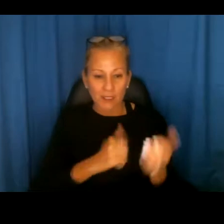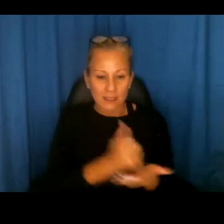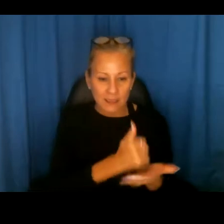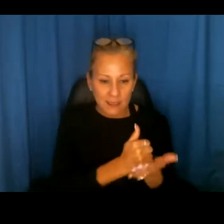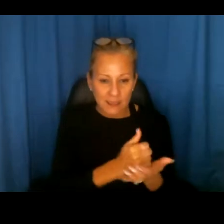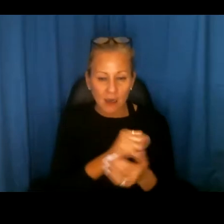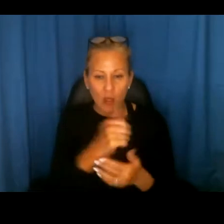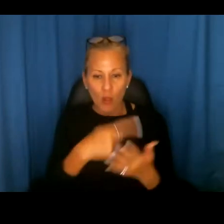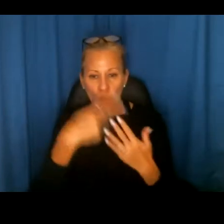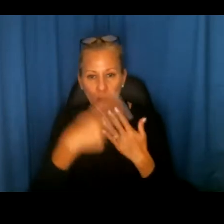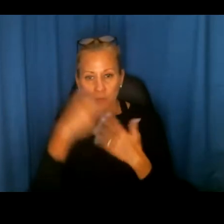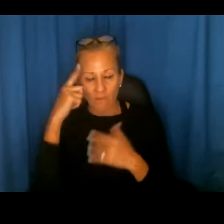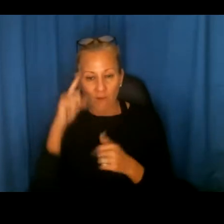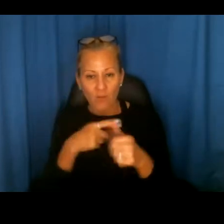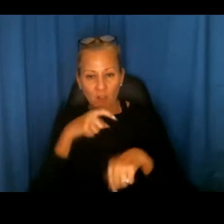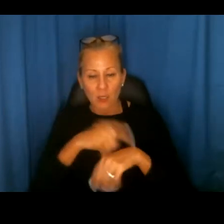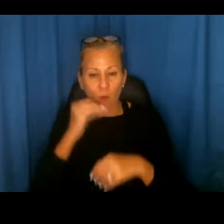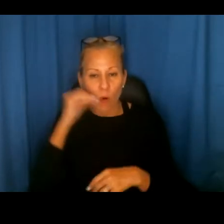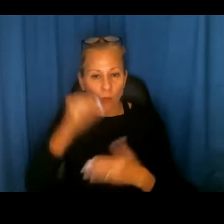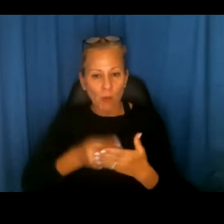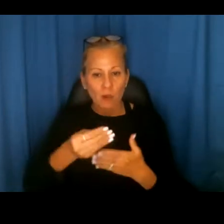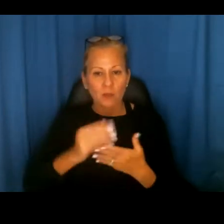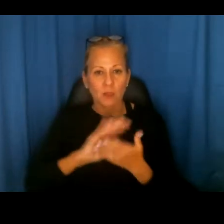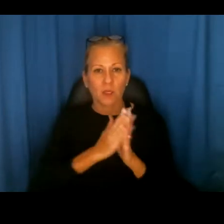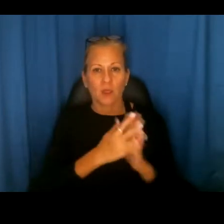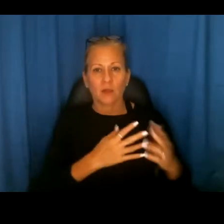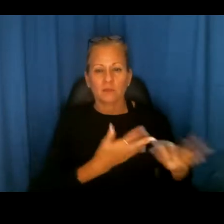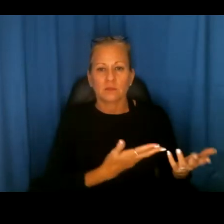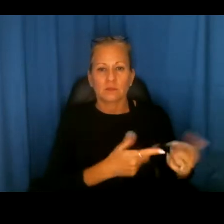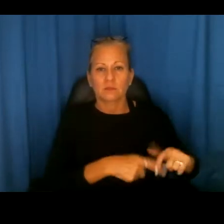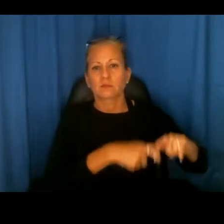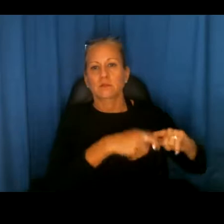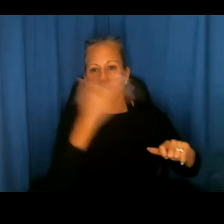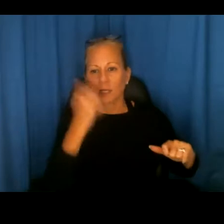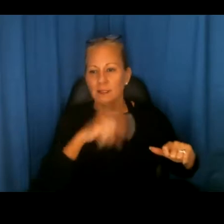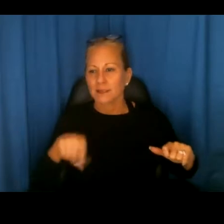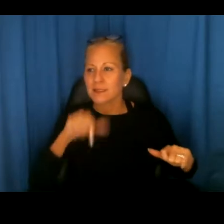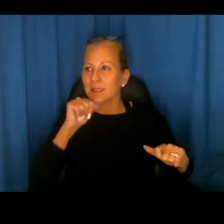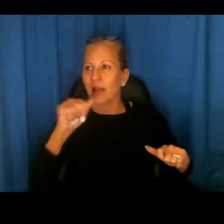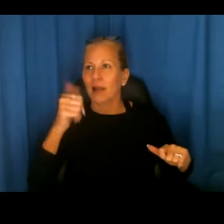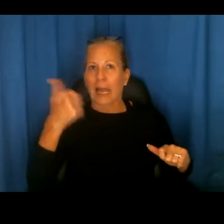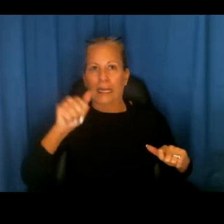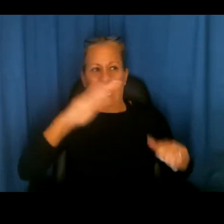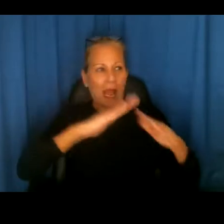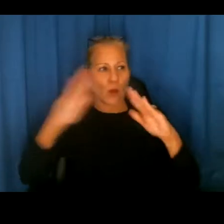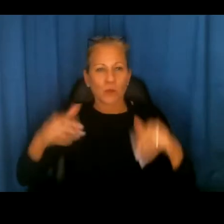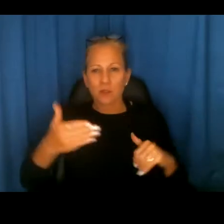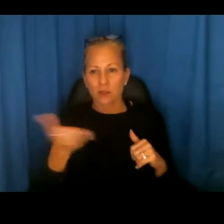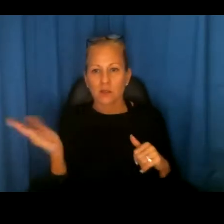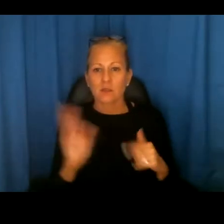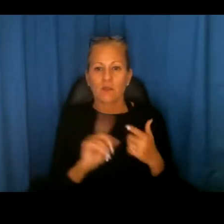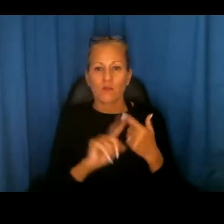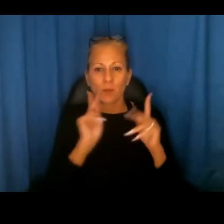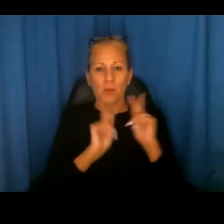other programs for first-time home buyers, um, become stalled just because there, there isn't the housing, um, for